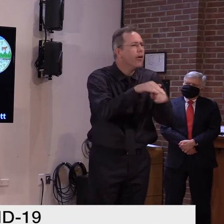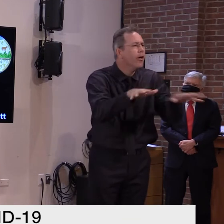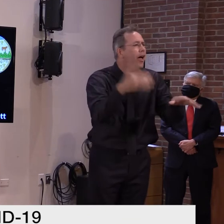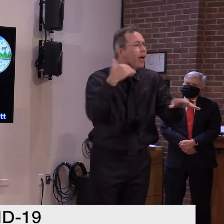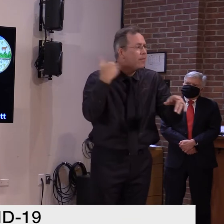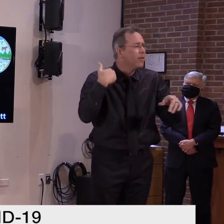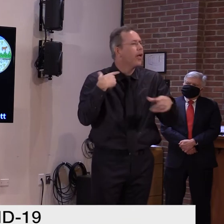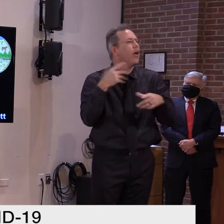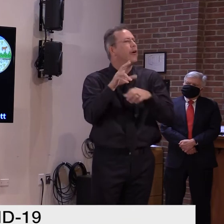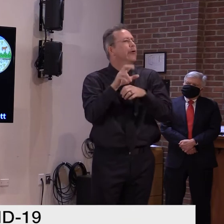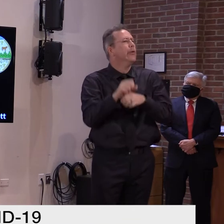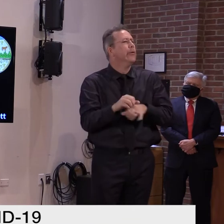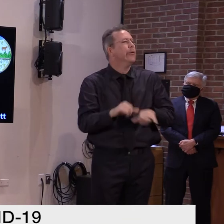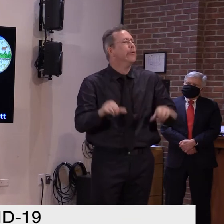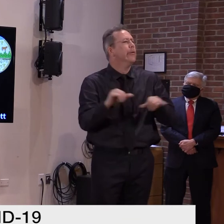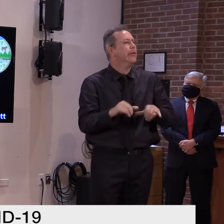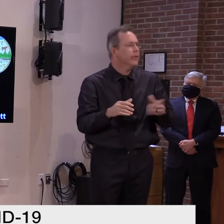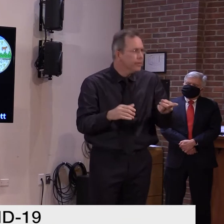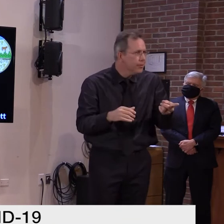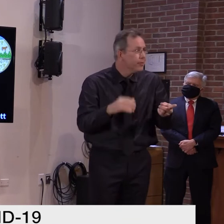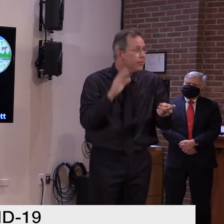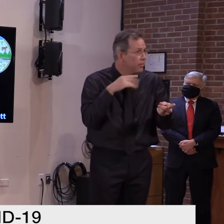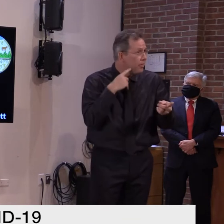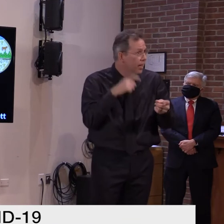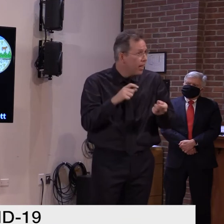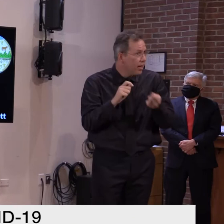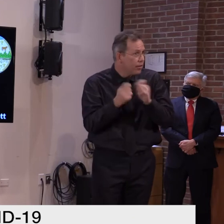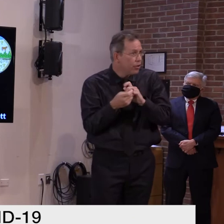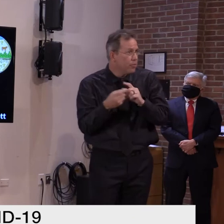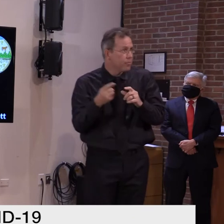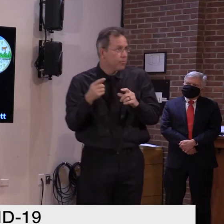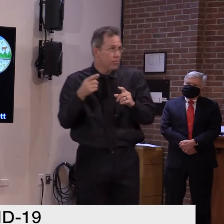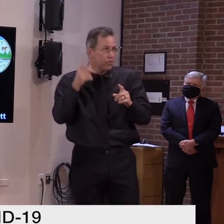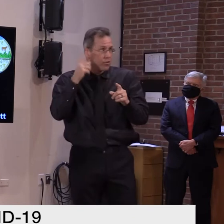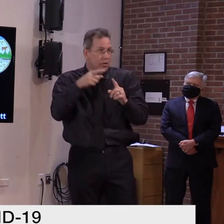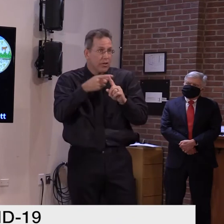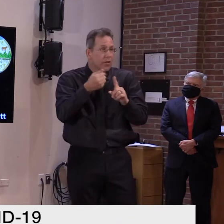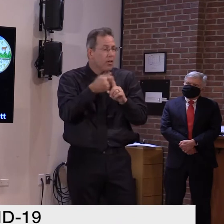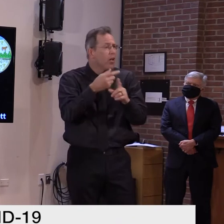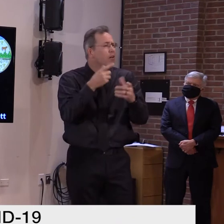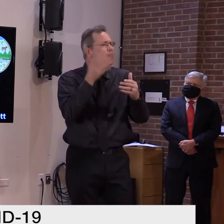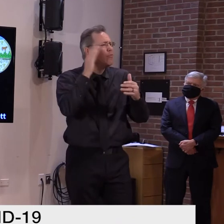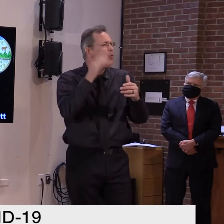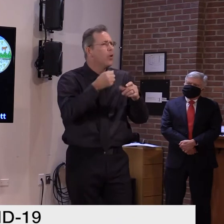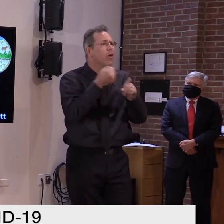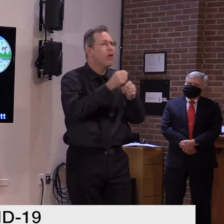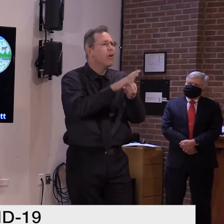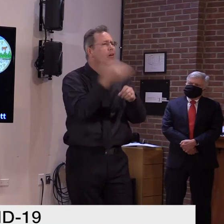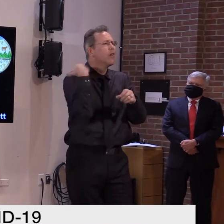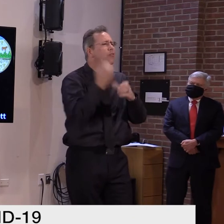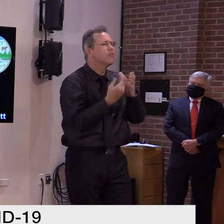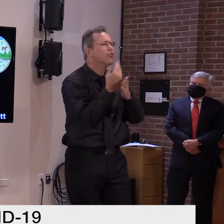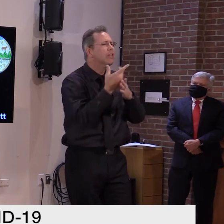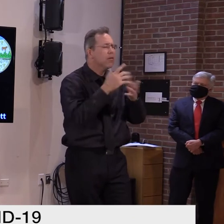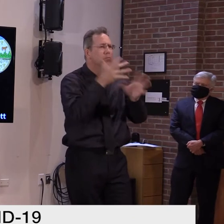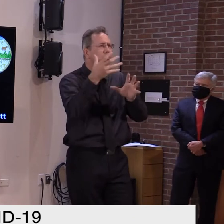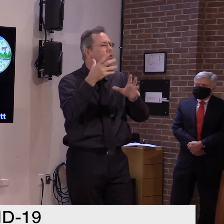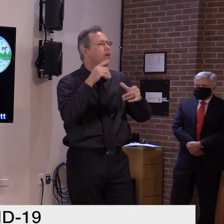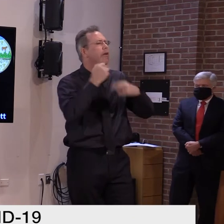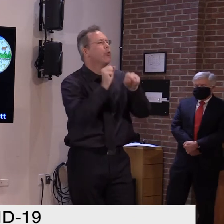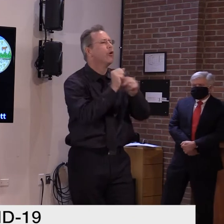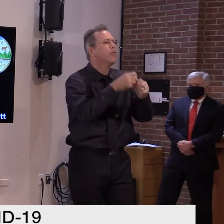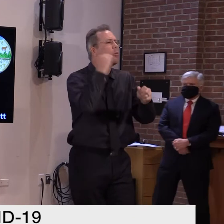requiring telework for those who can do so, and discouraging in-person meetings. Essential workers